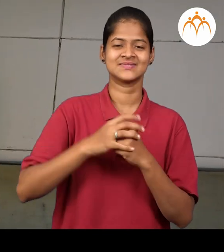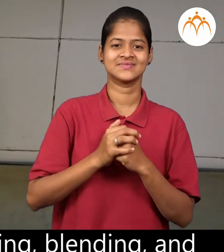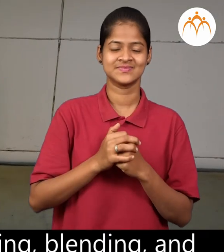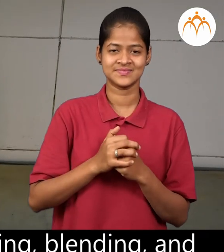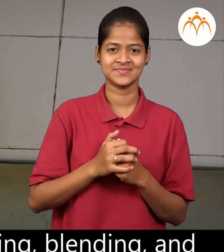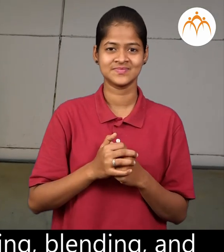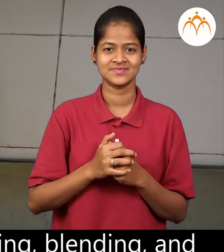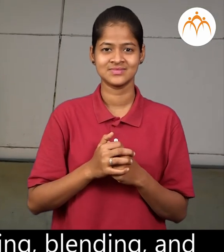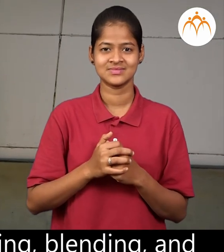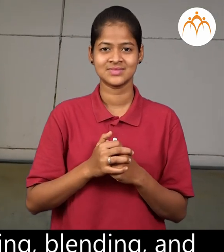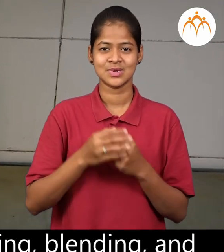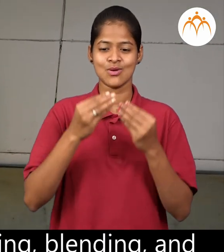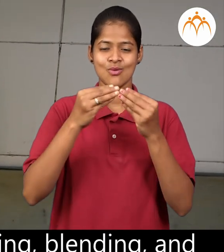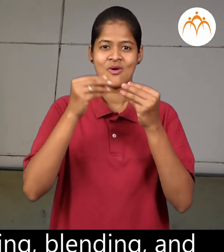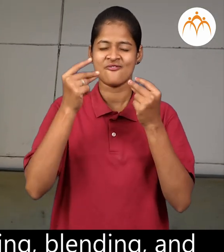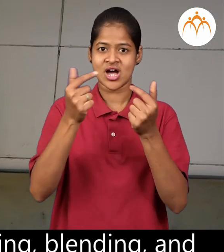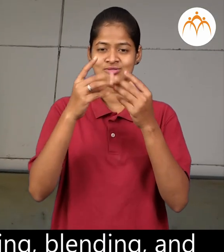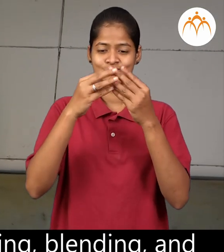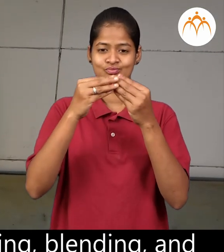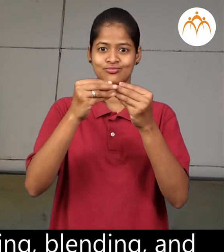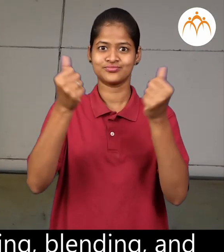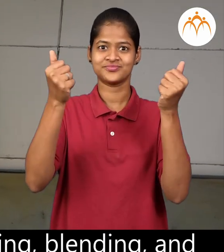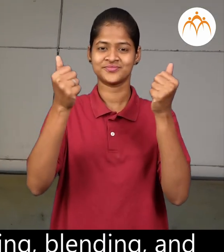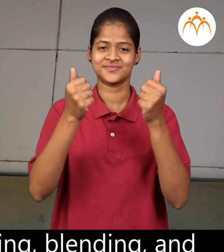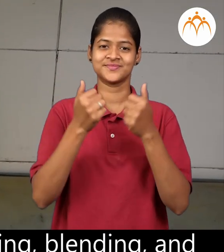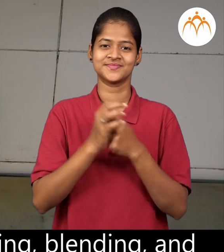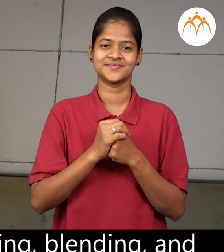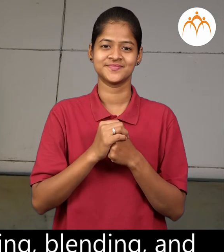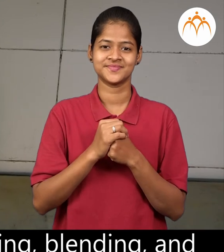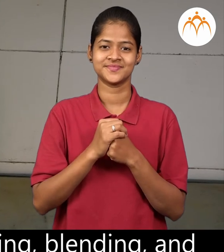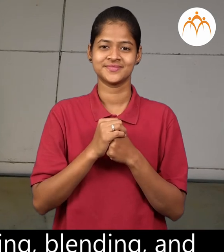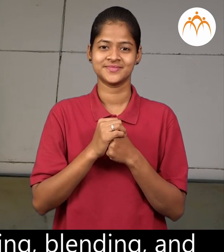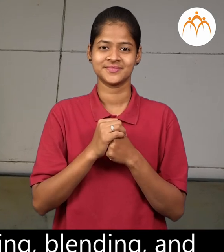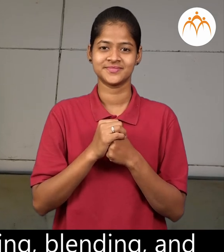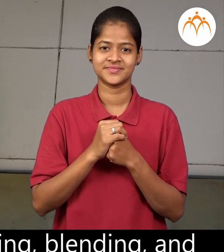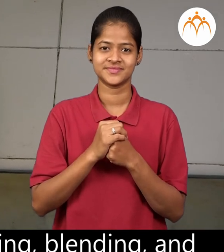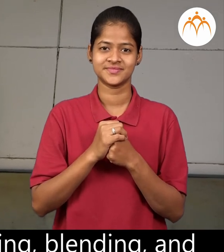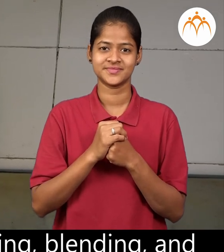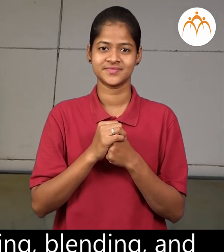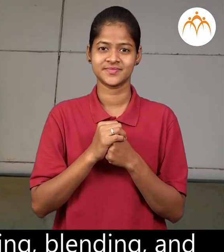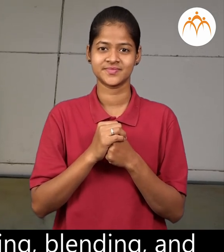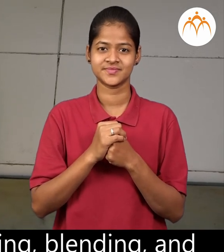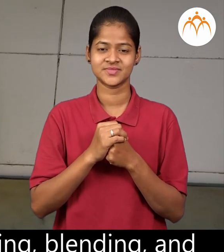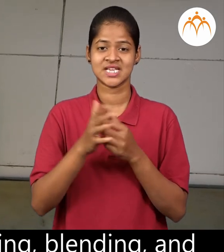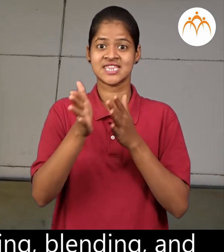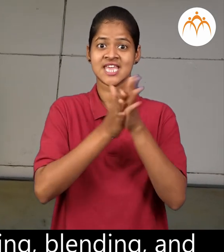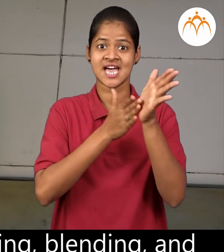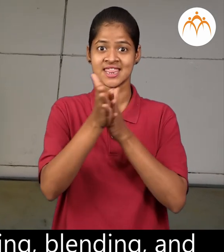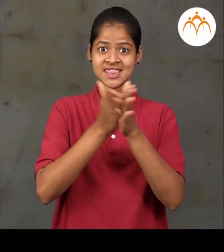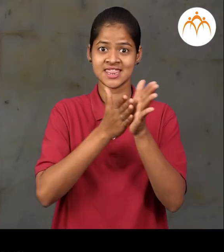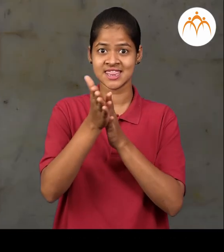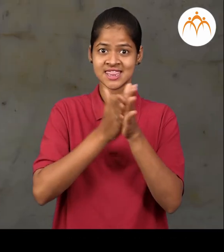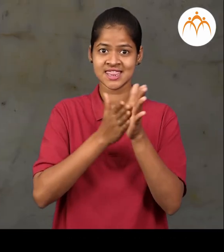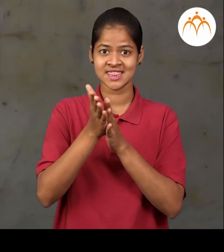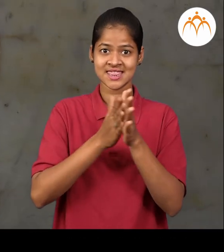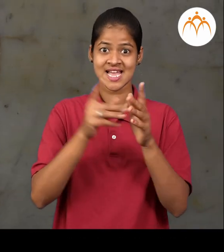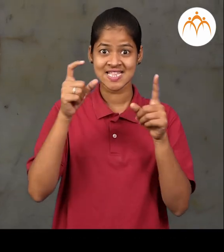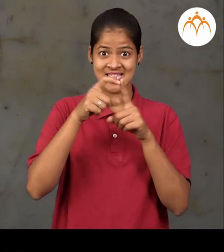is used for grinding blending and mixing churner